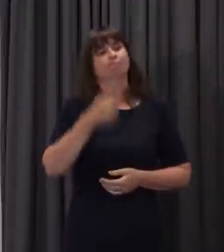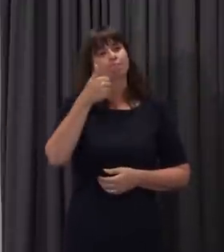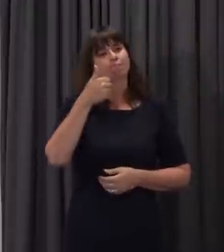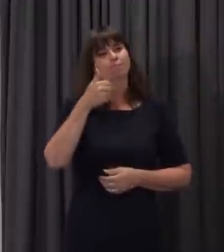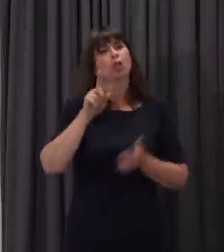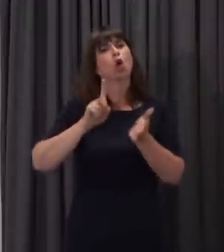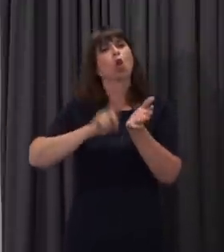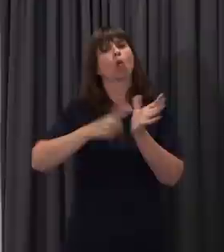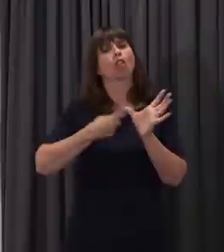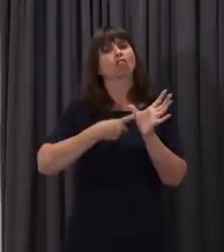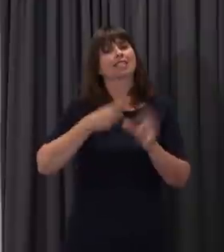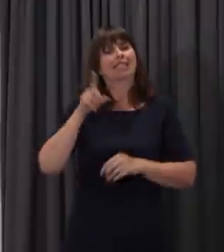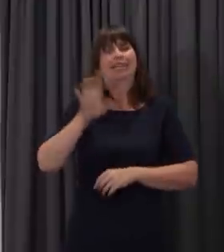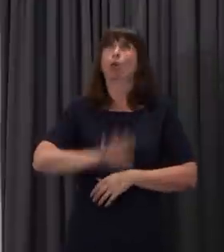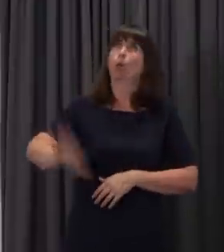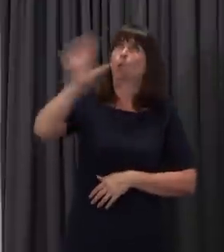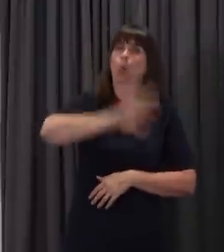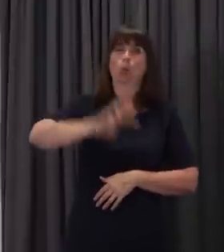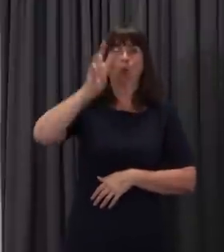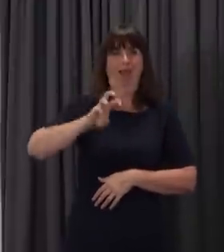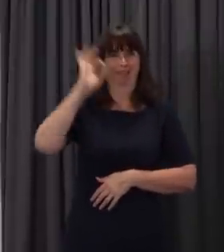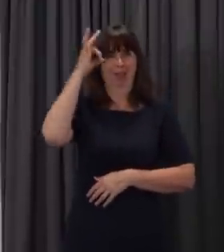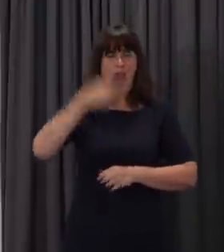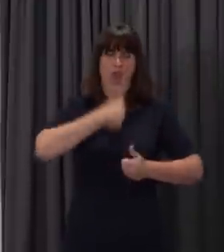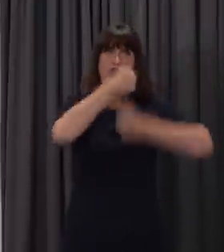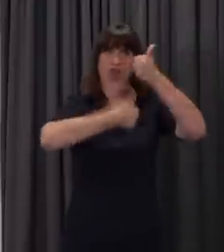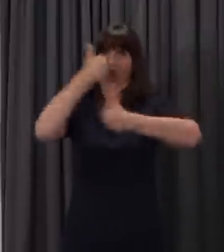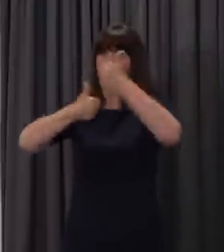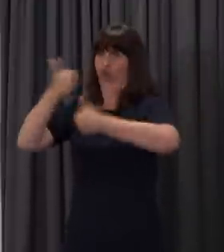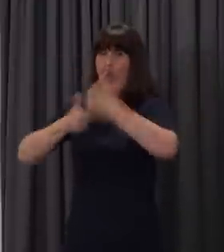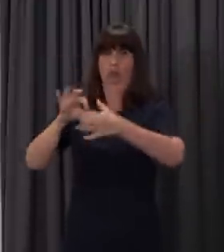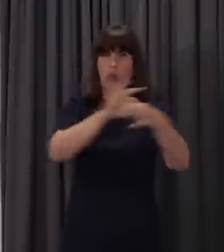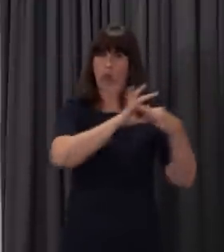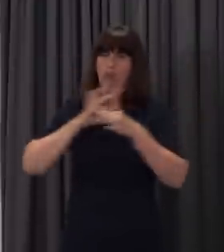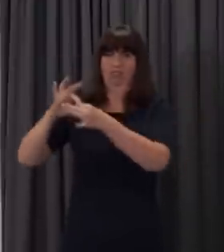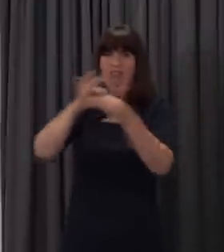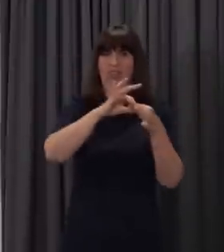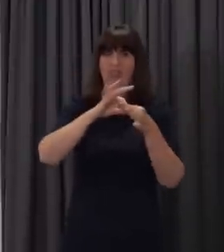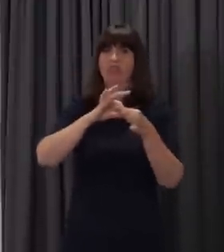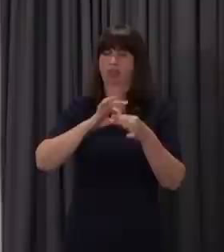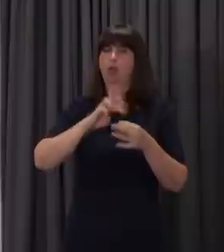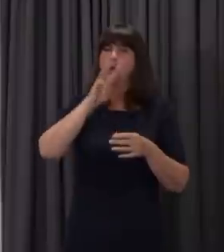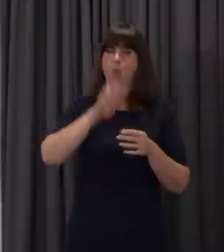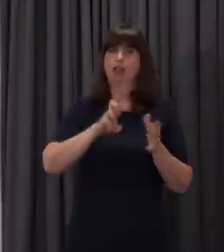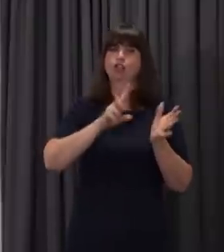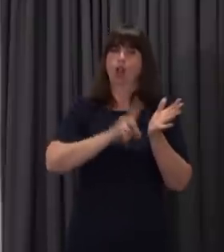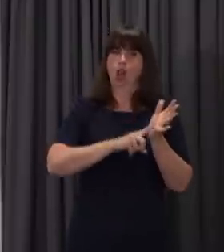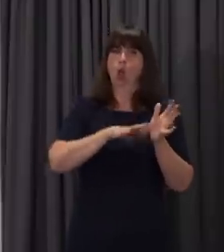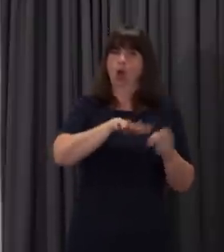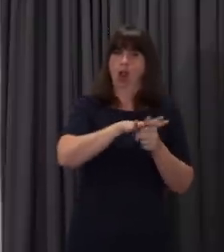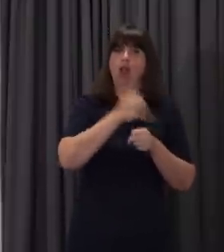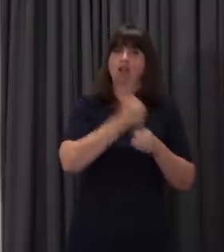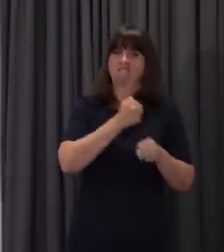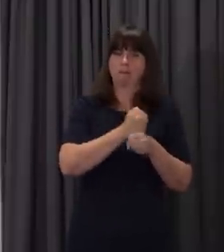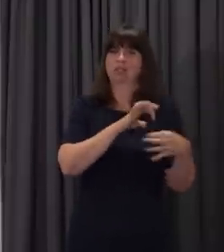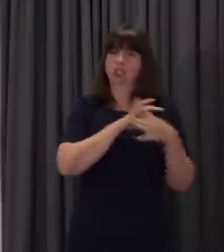authority colleagues at the length and breadth of Wales for working closely with us, especially the leadership of the Welsh Local Government Association.